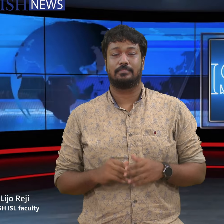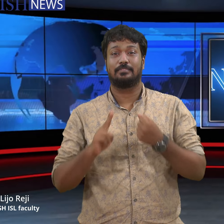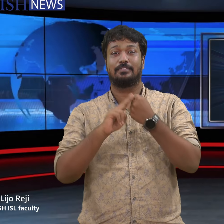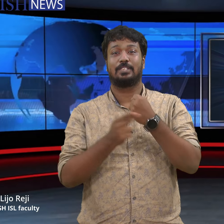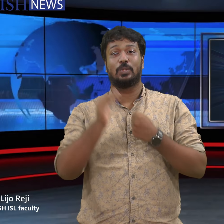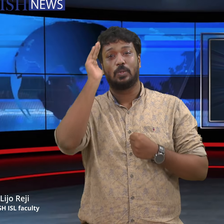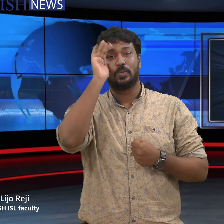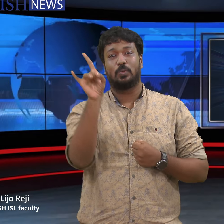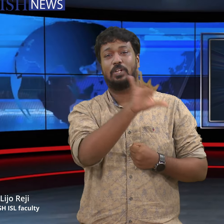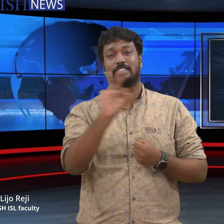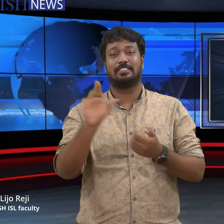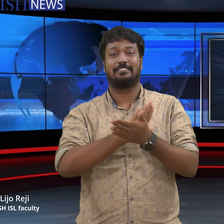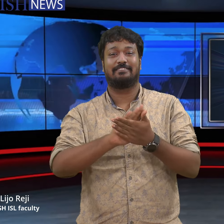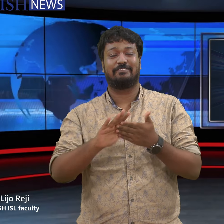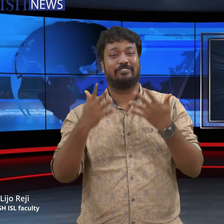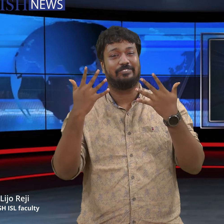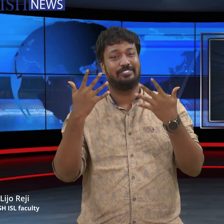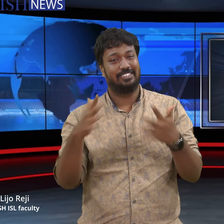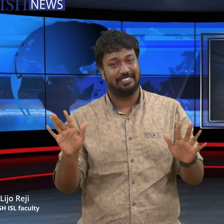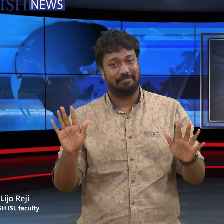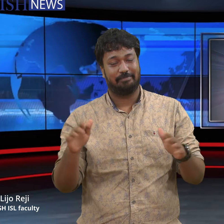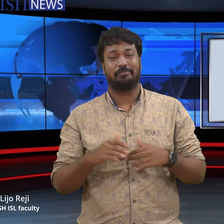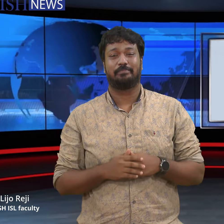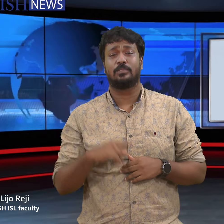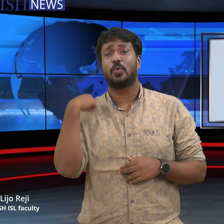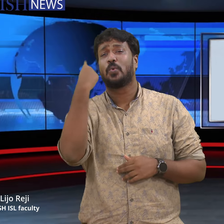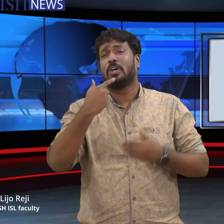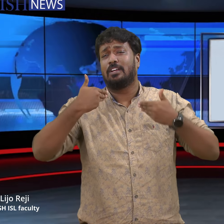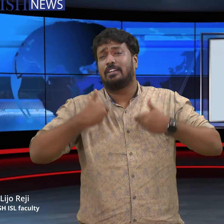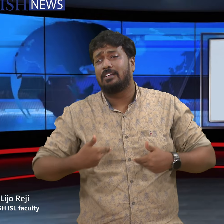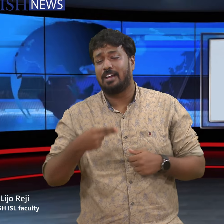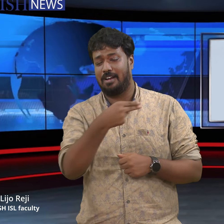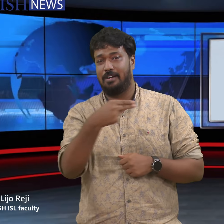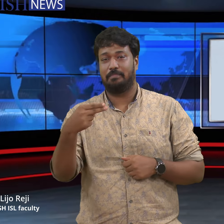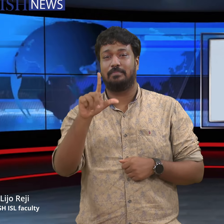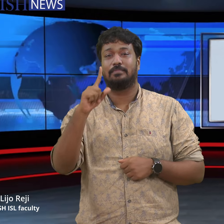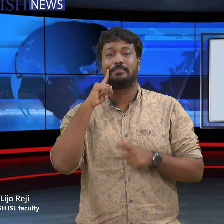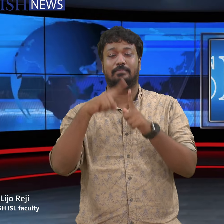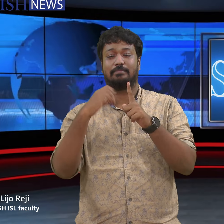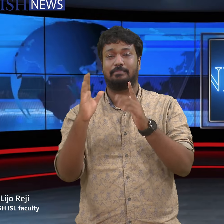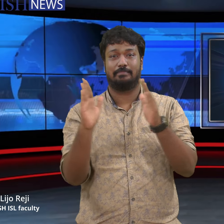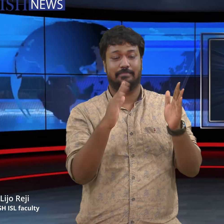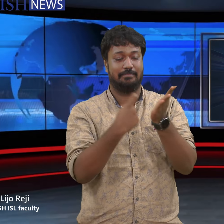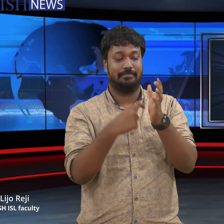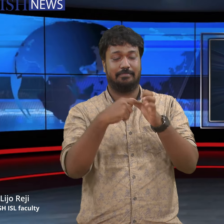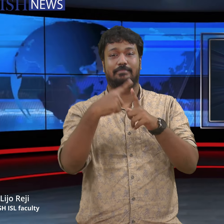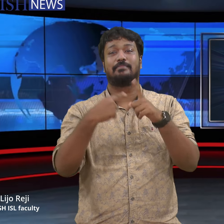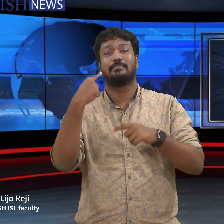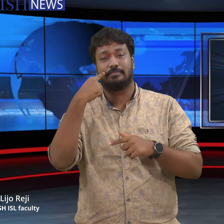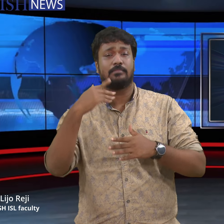With this news, we come to the end of NISH News Weekly Broadcast. I am Lijo Reggie, Assistant ISL Teacher at NISH, signing the news for you